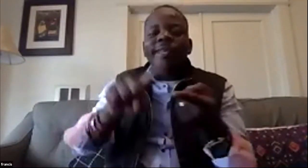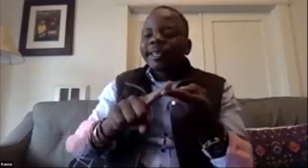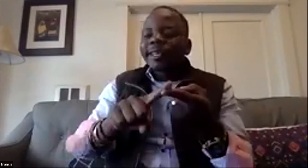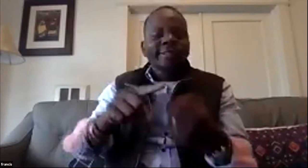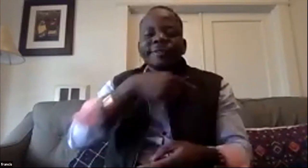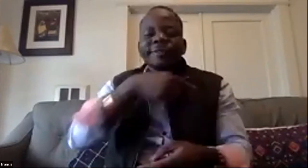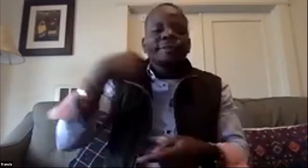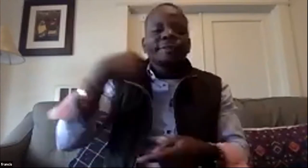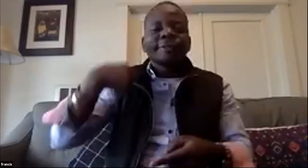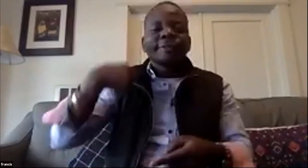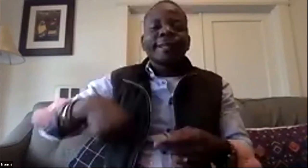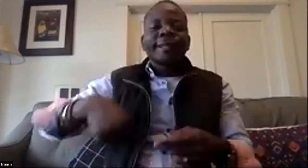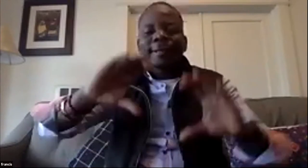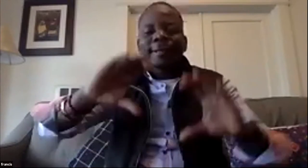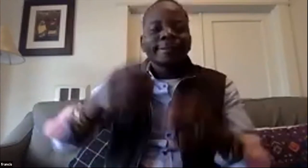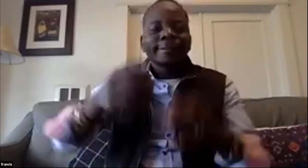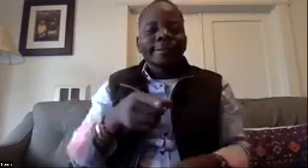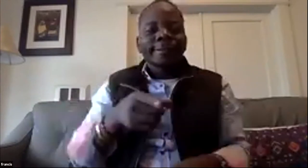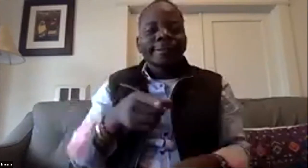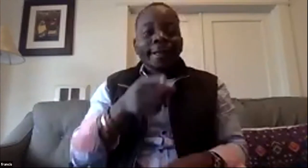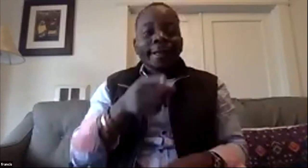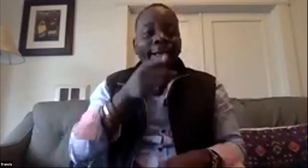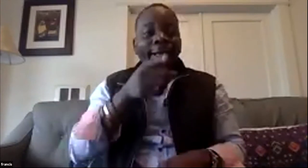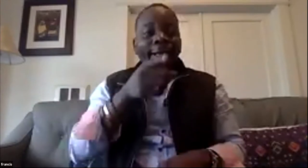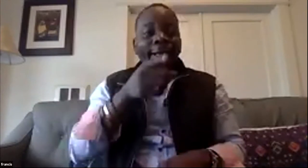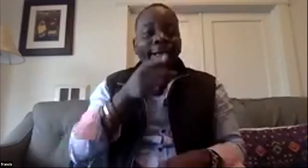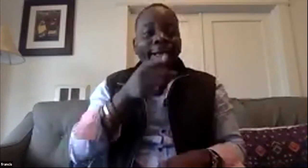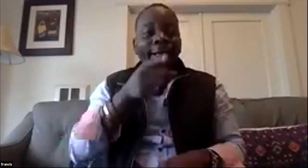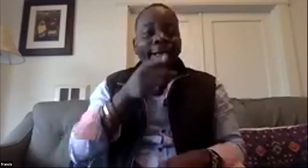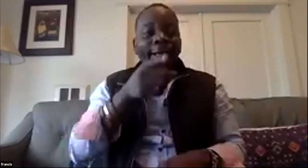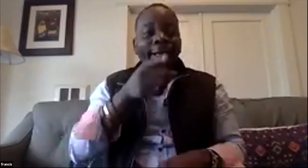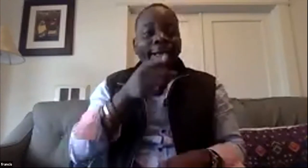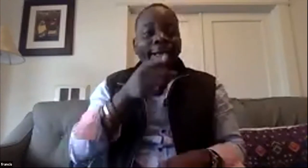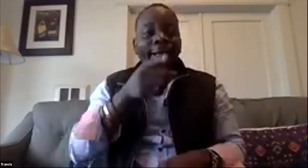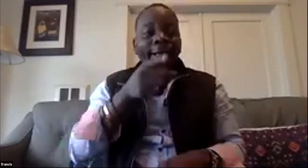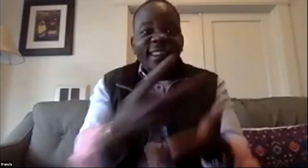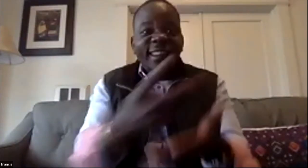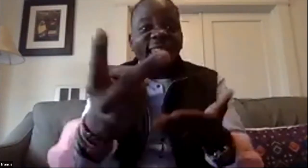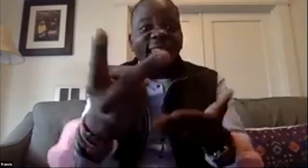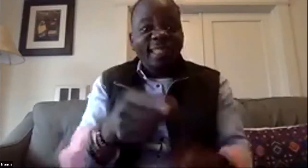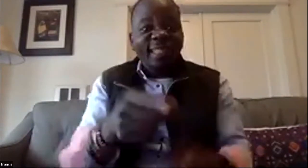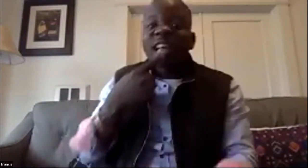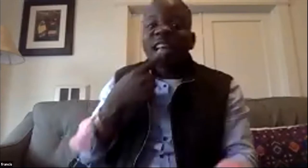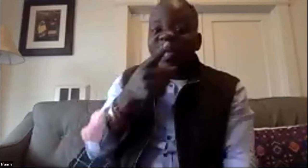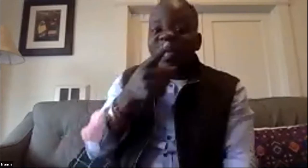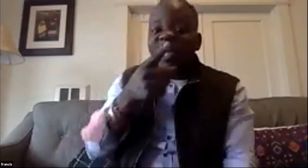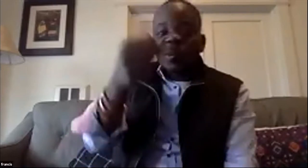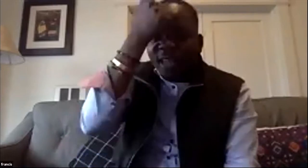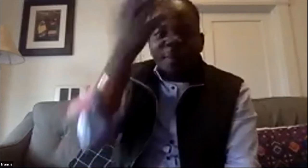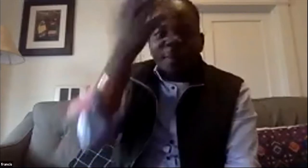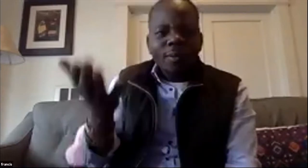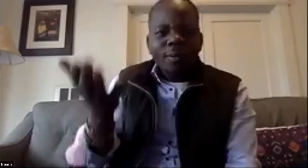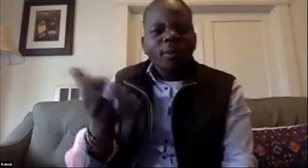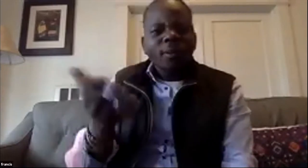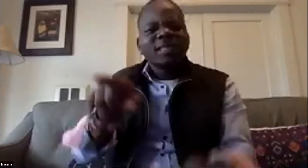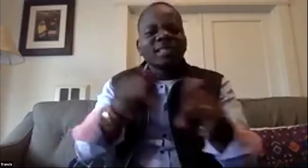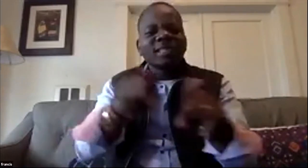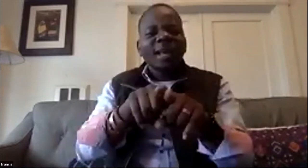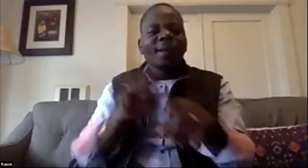what often happens is a lot of deaf zambian children get lost in the mainstream and they don't even